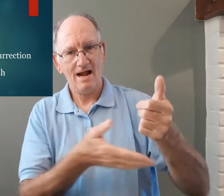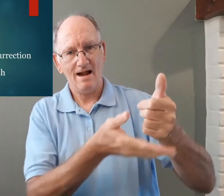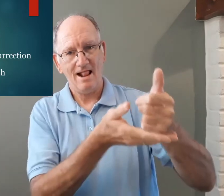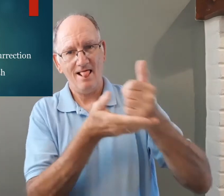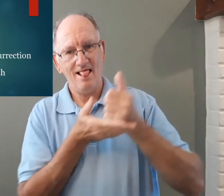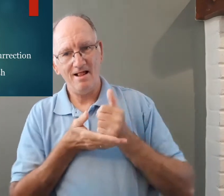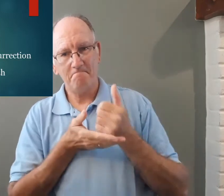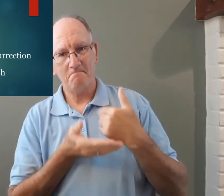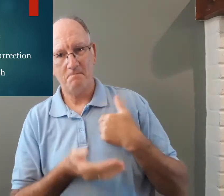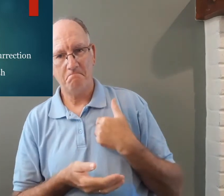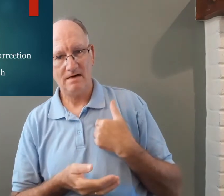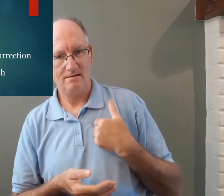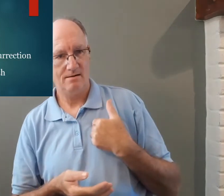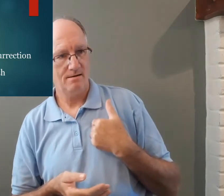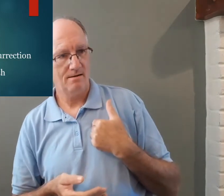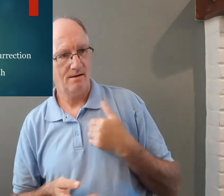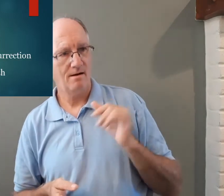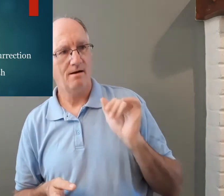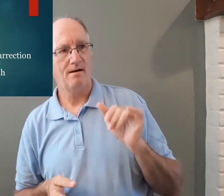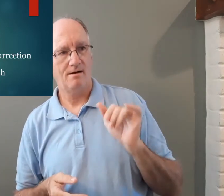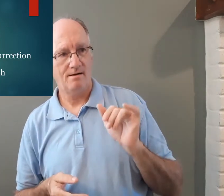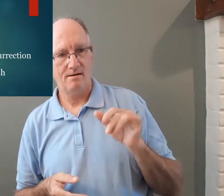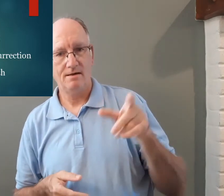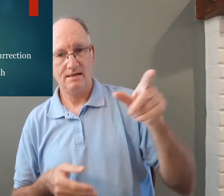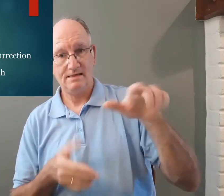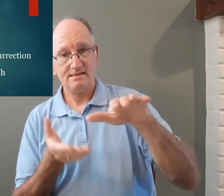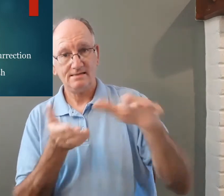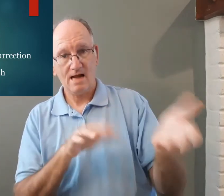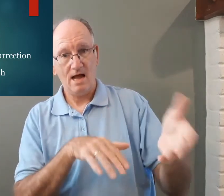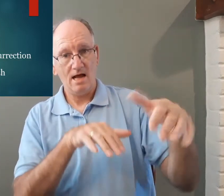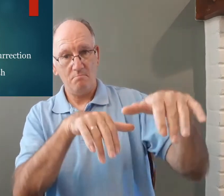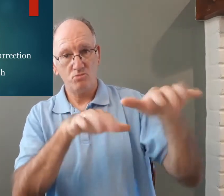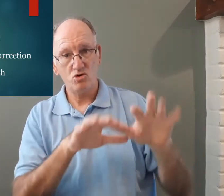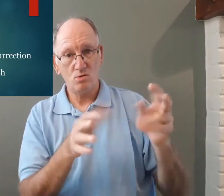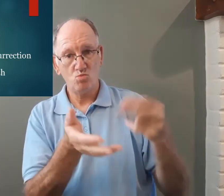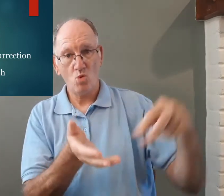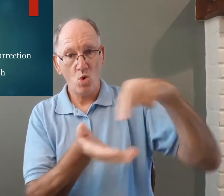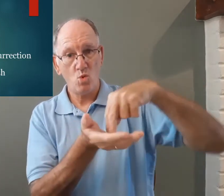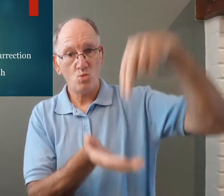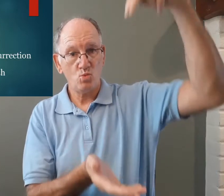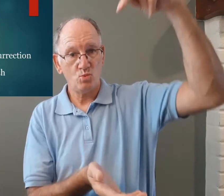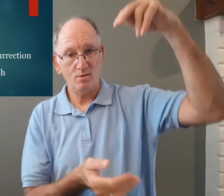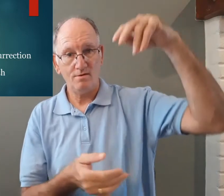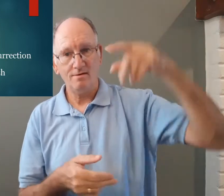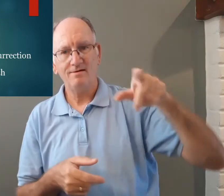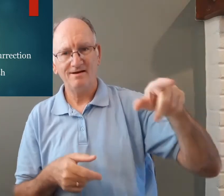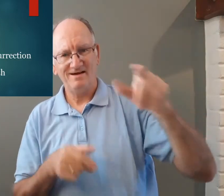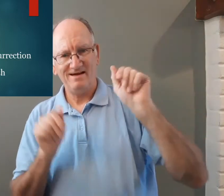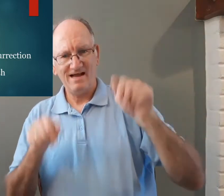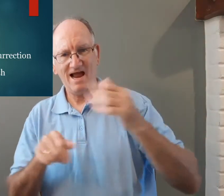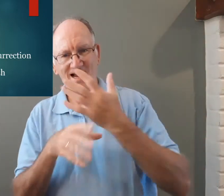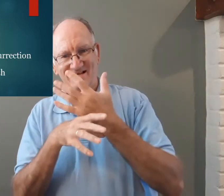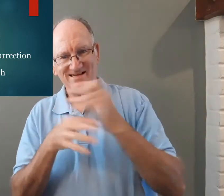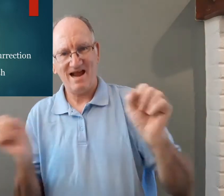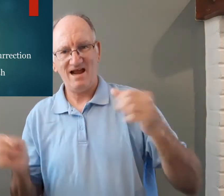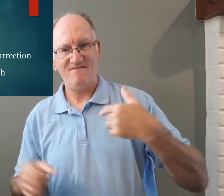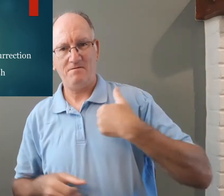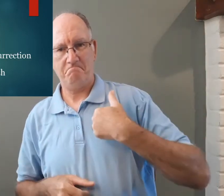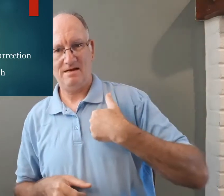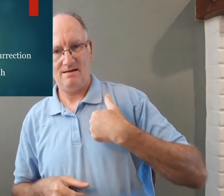he was equal to man so that he could help us and then as he died and was buried and